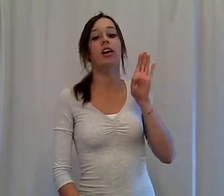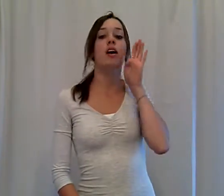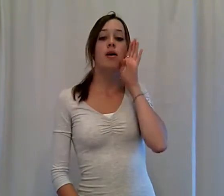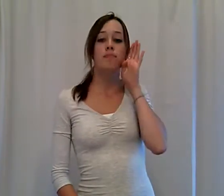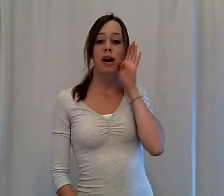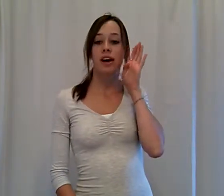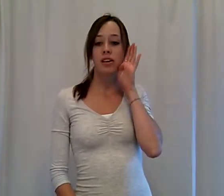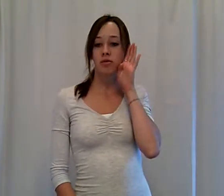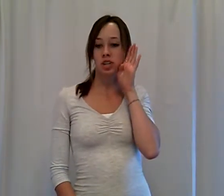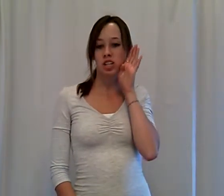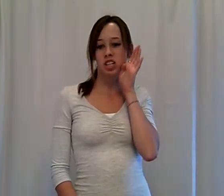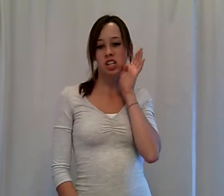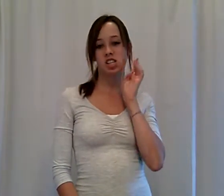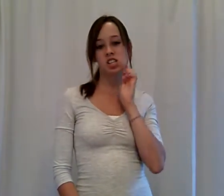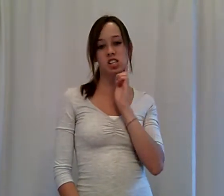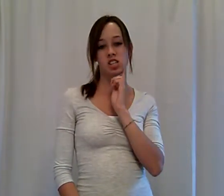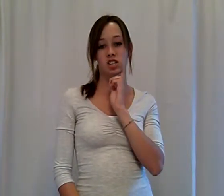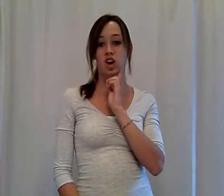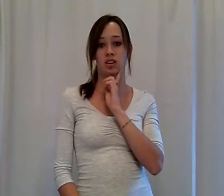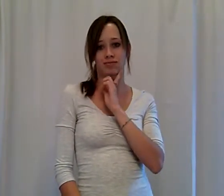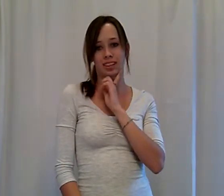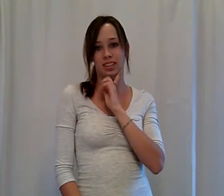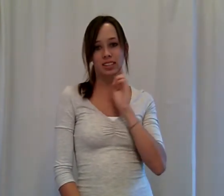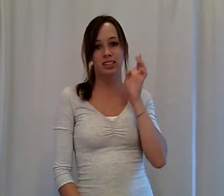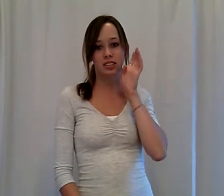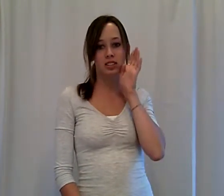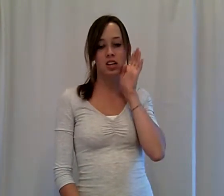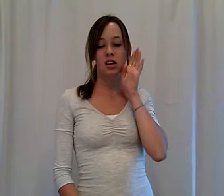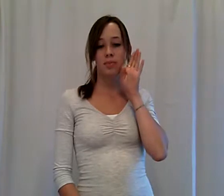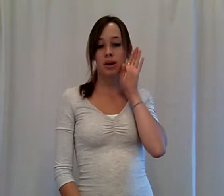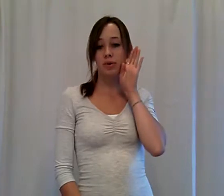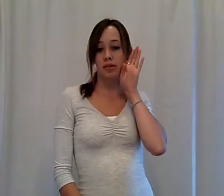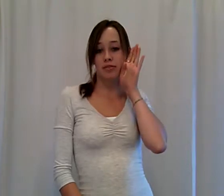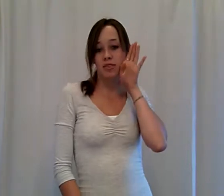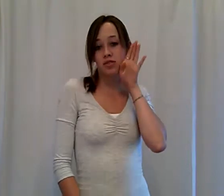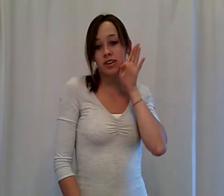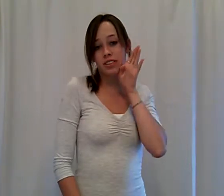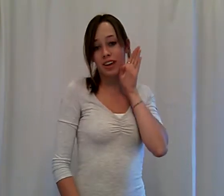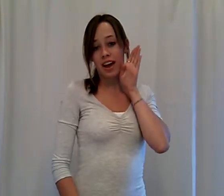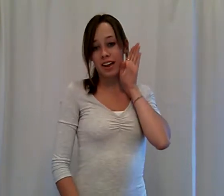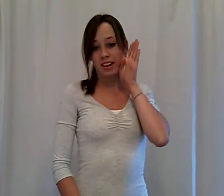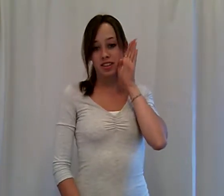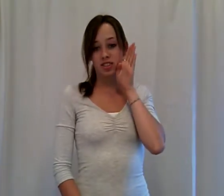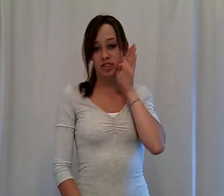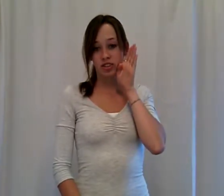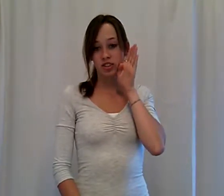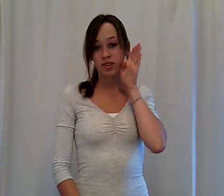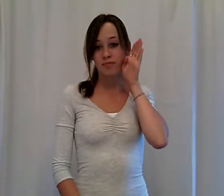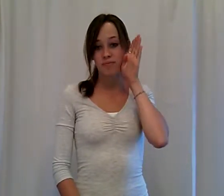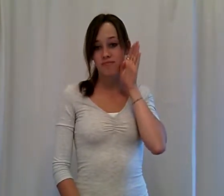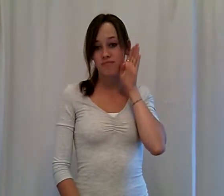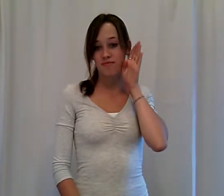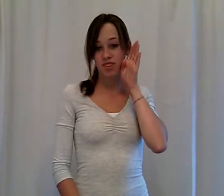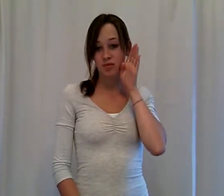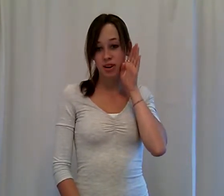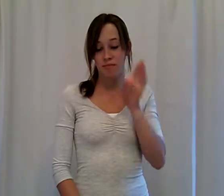by your jaw I guess. By your mouth. you go like that. kind of circle it. In a way.